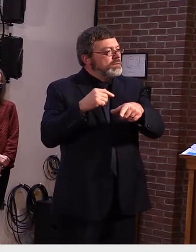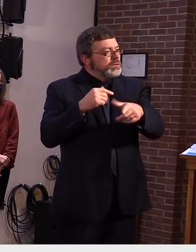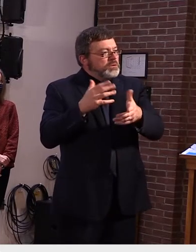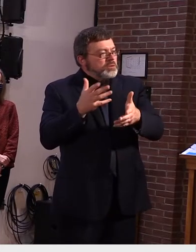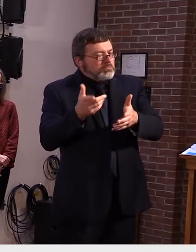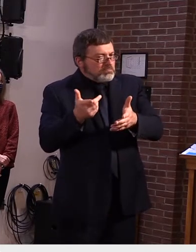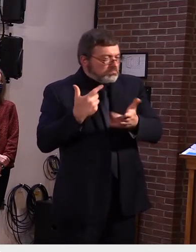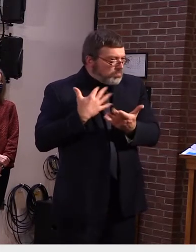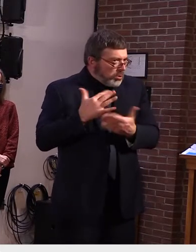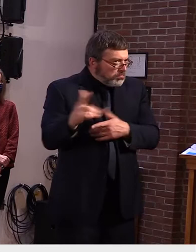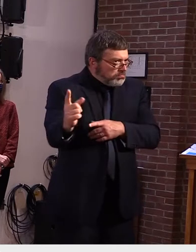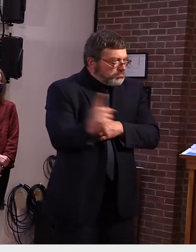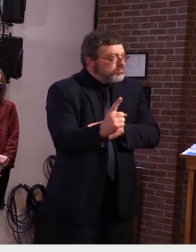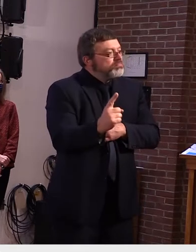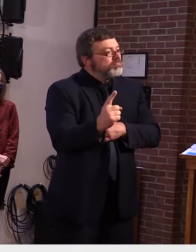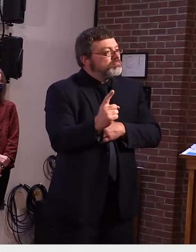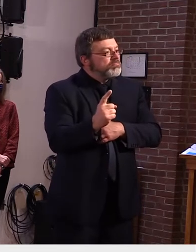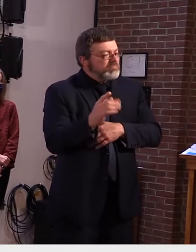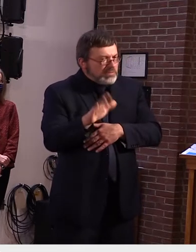secretary young are you on